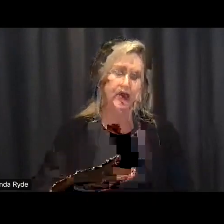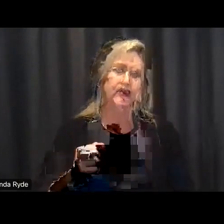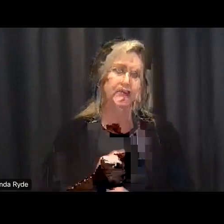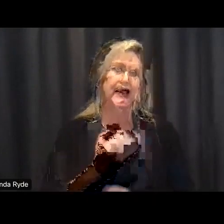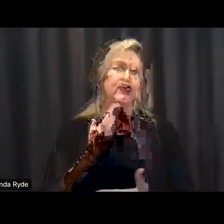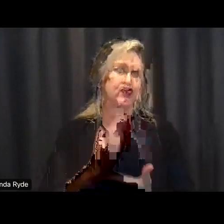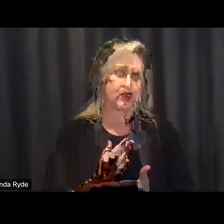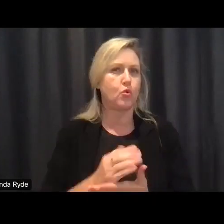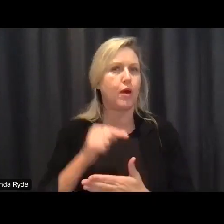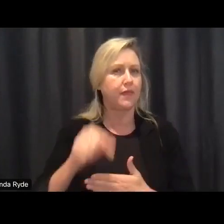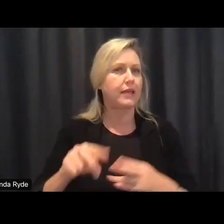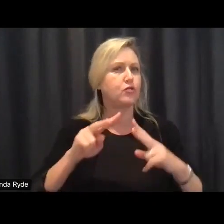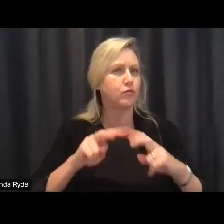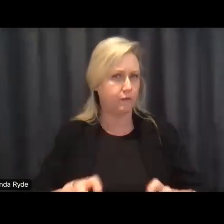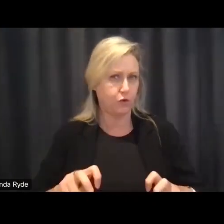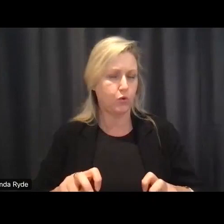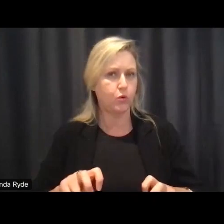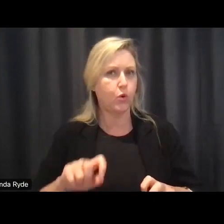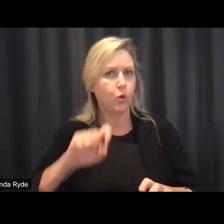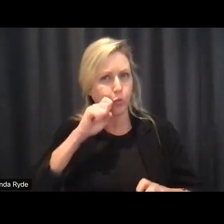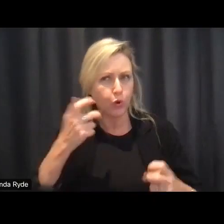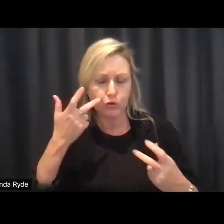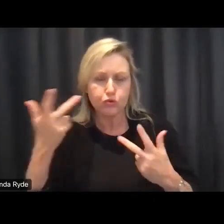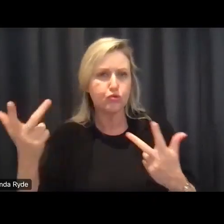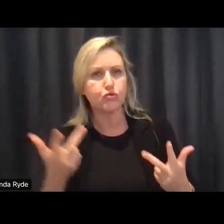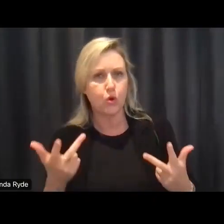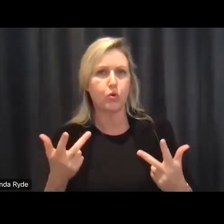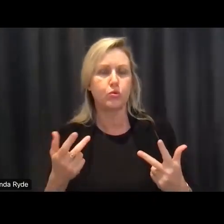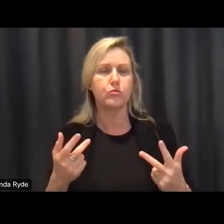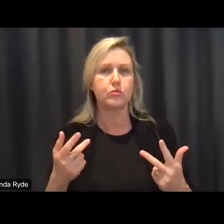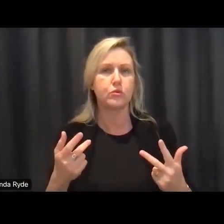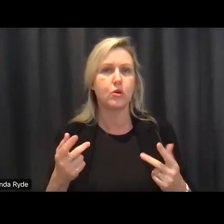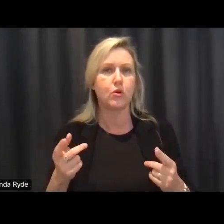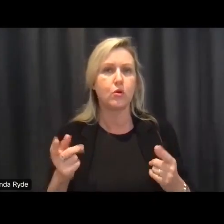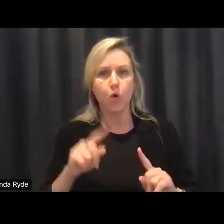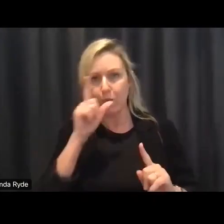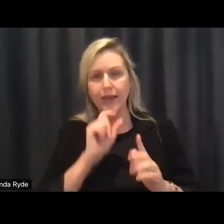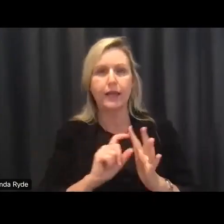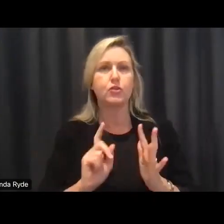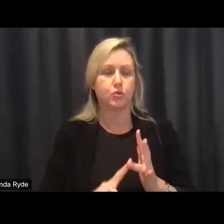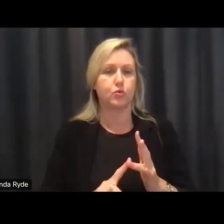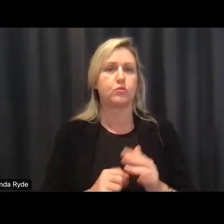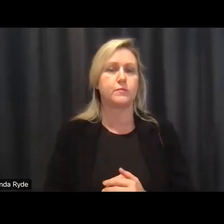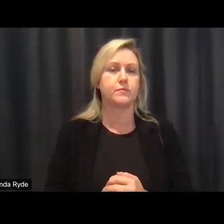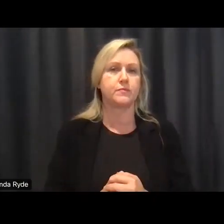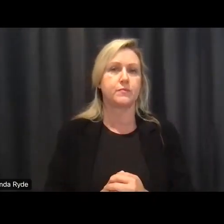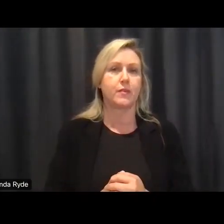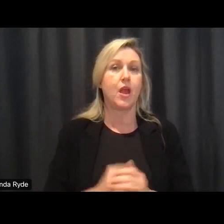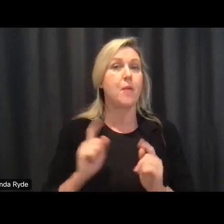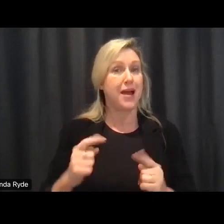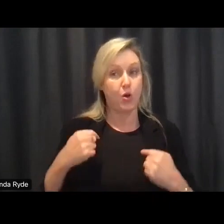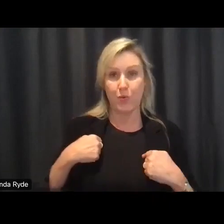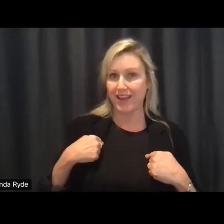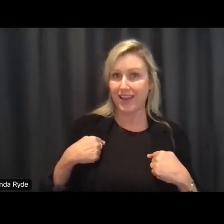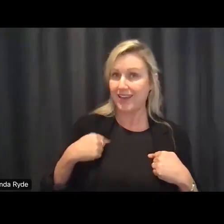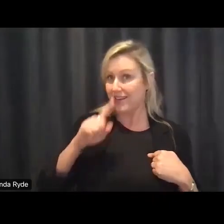what we can do is is limited this review needs to belong to you just as the scheme